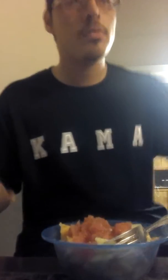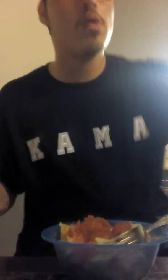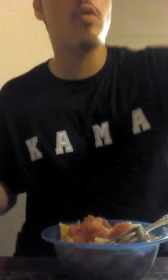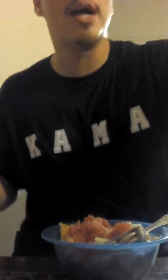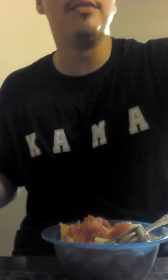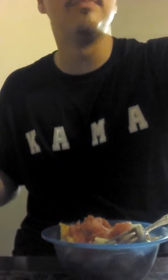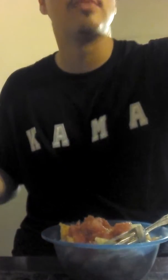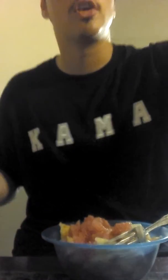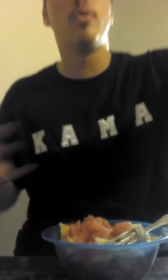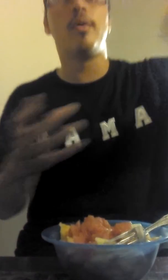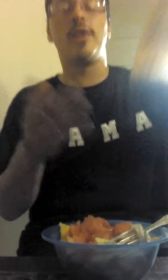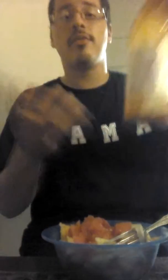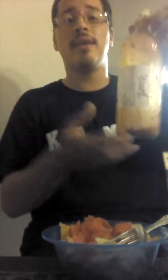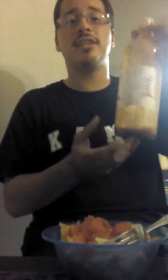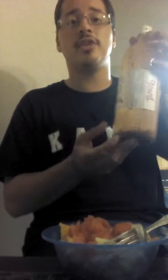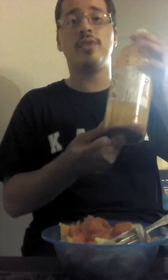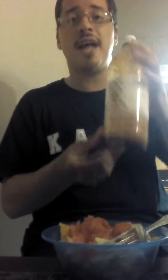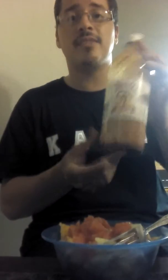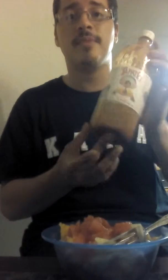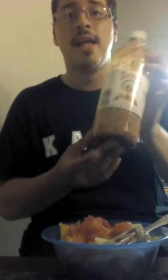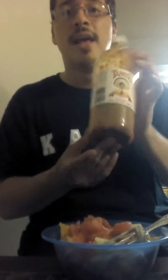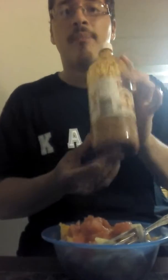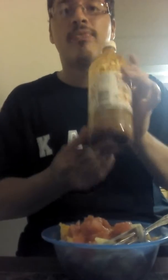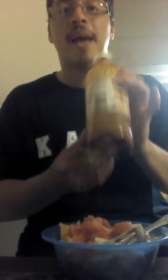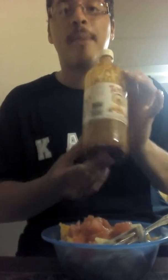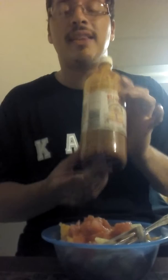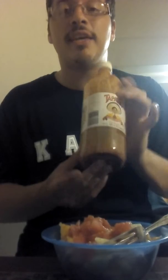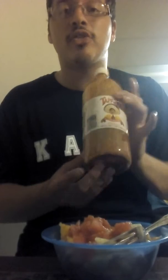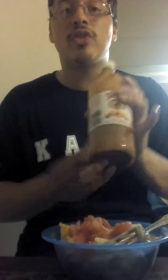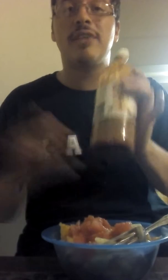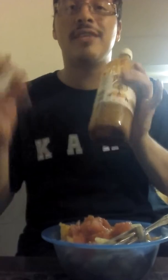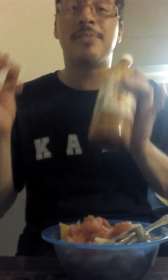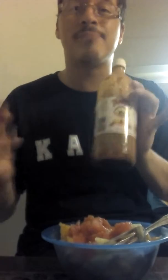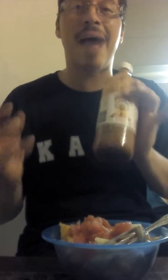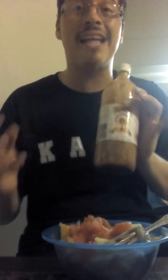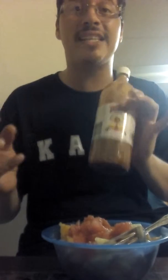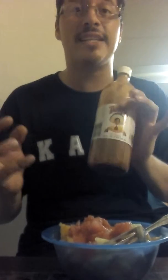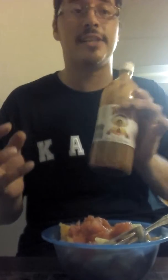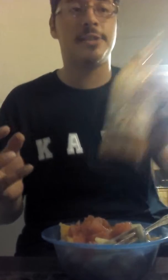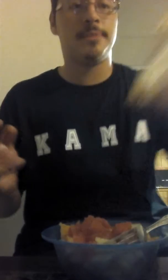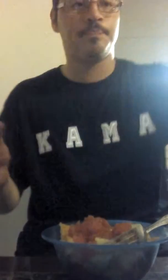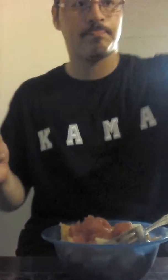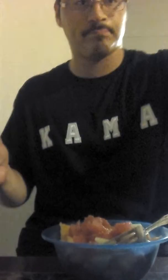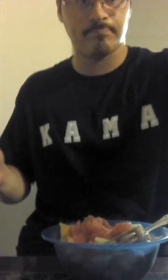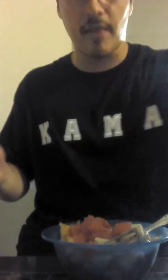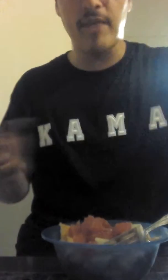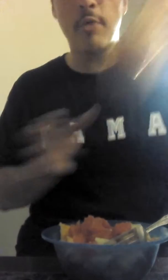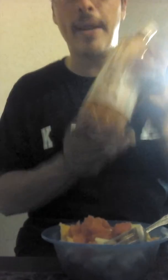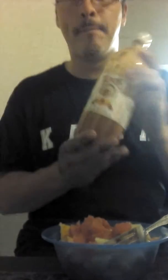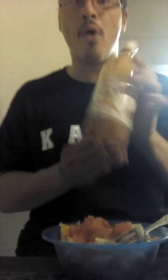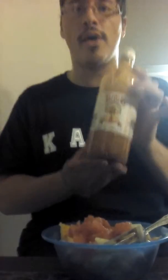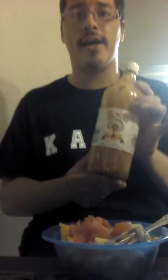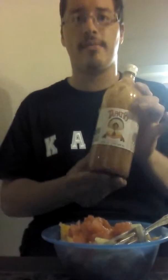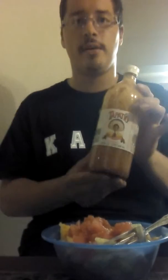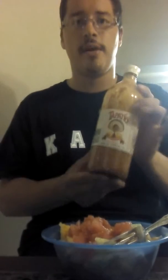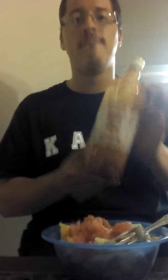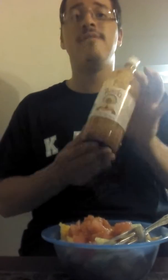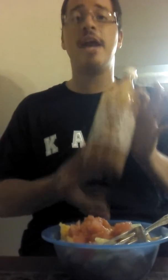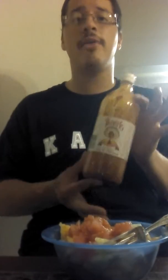Okay? When you're mixing it, want to add some tapatio to give it some spiciness. Very important. Very